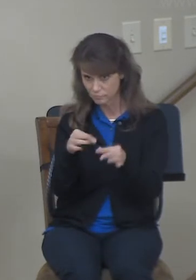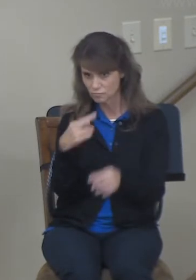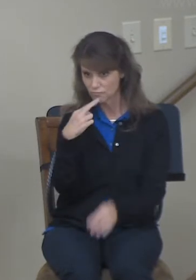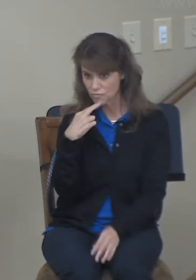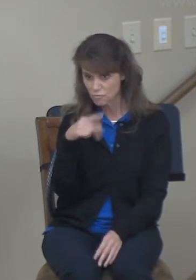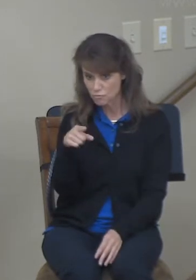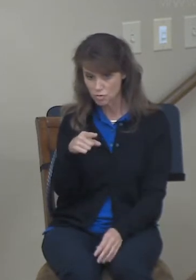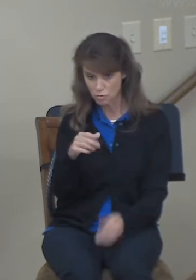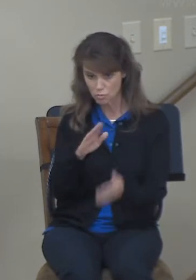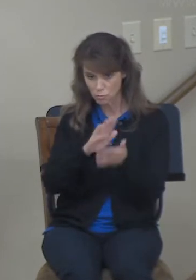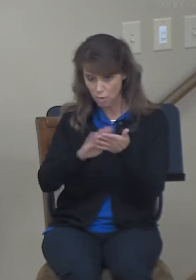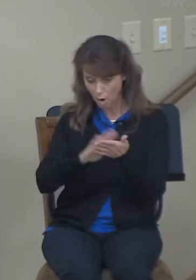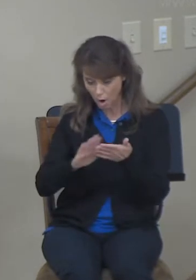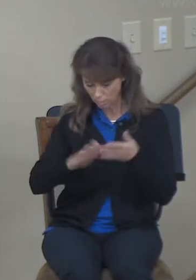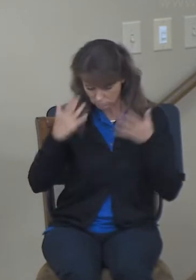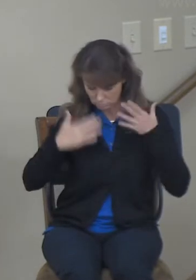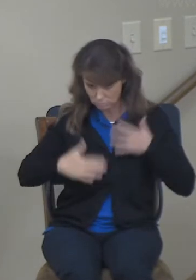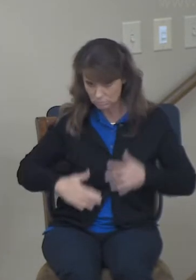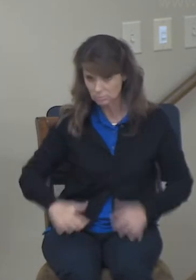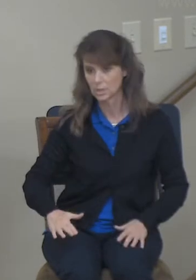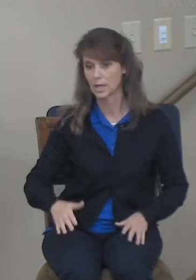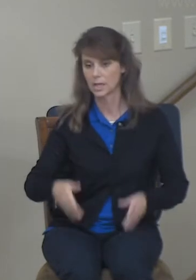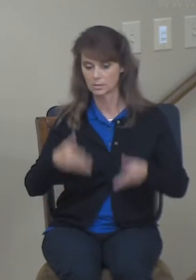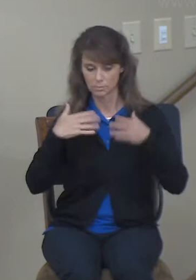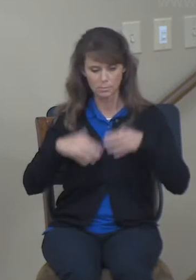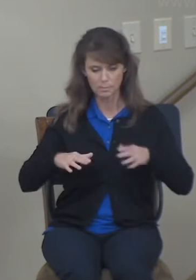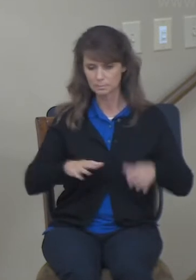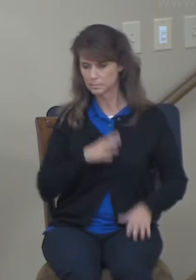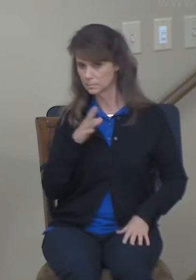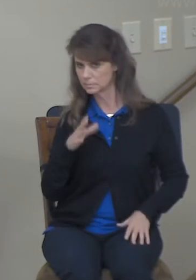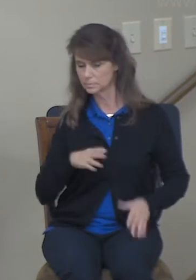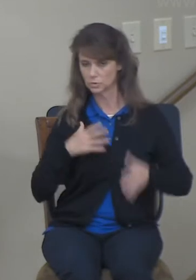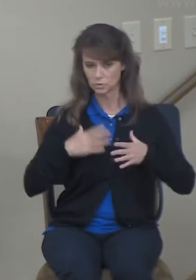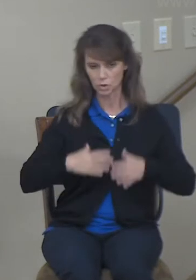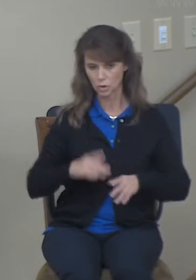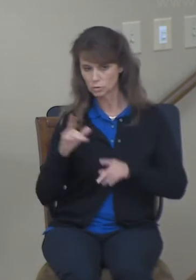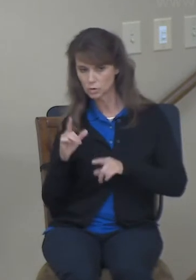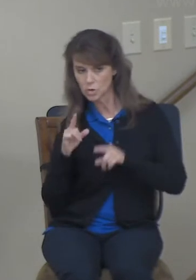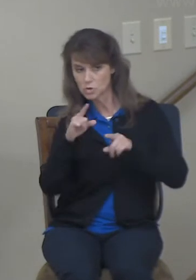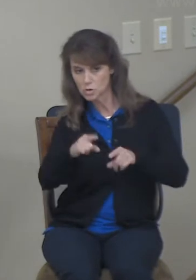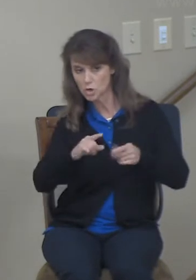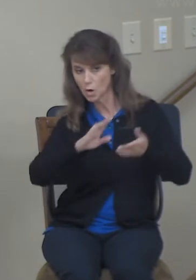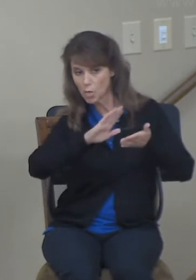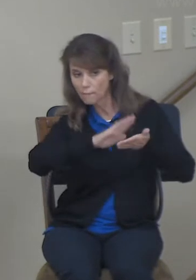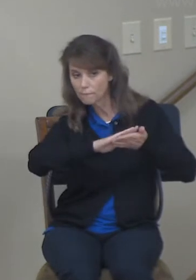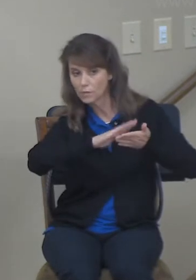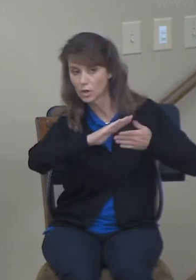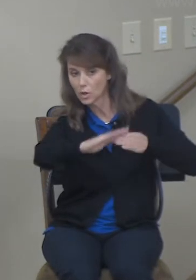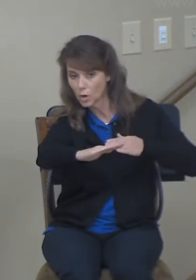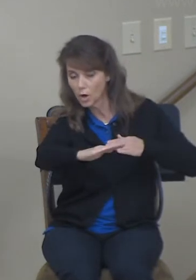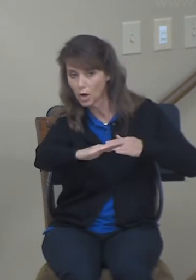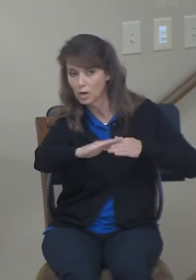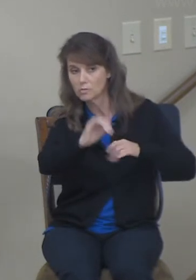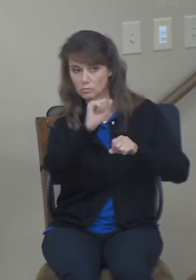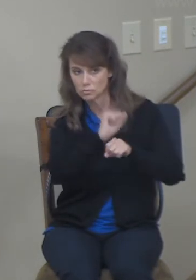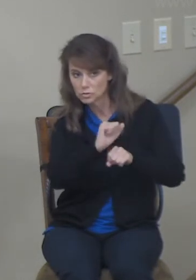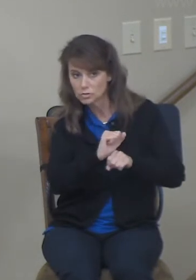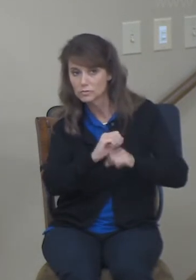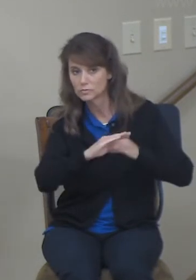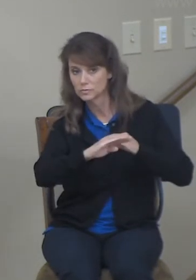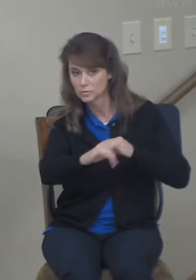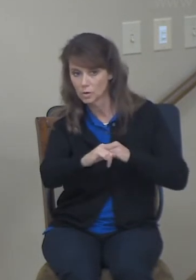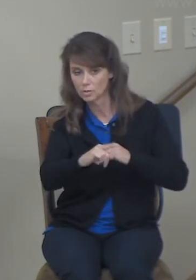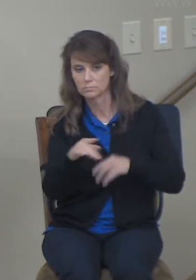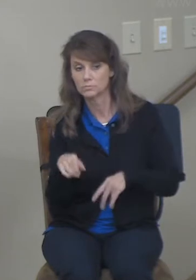therefore and anoint yourself and put on your best clothes and go down to the threshing floor, but do not make yourself